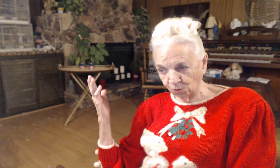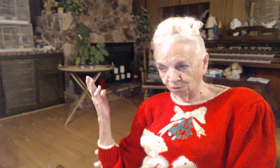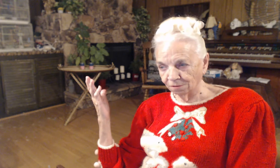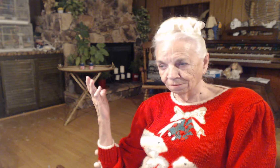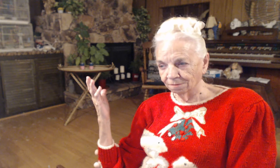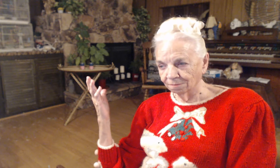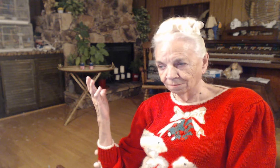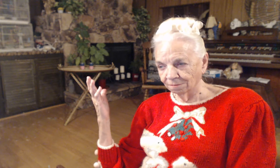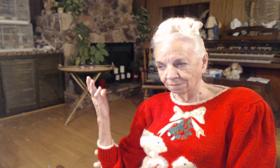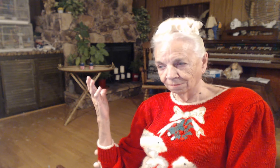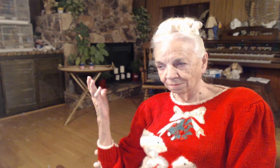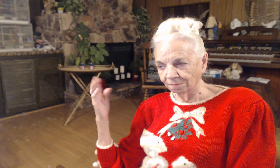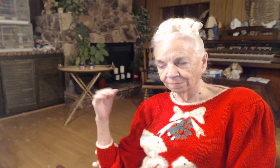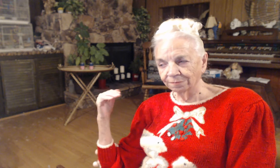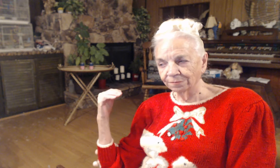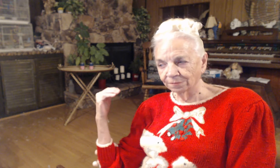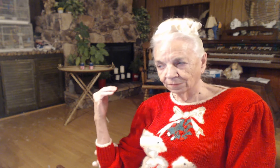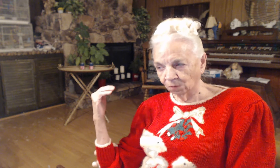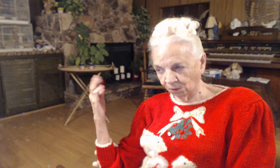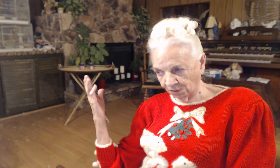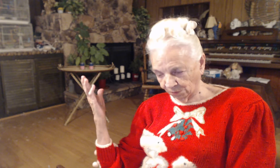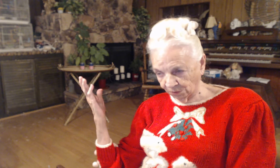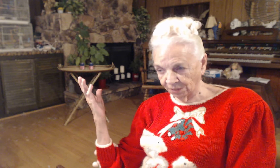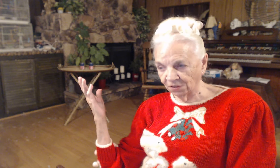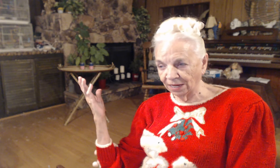where he's putting his hands.